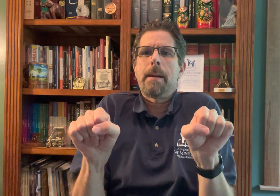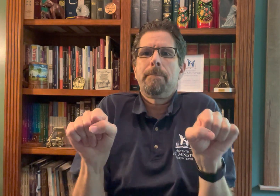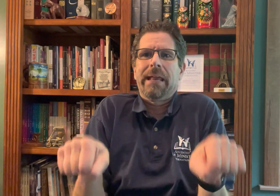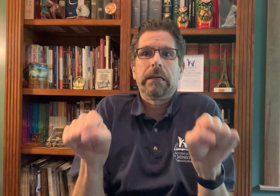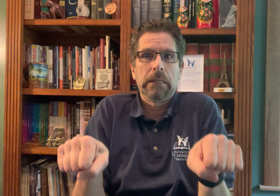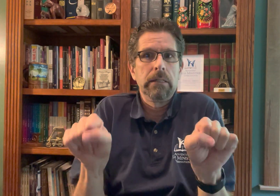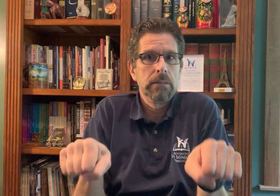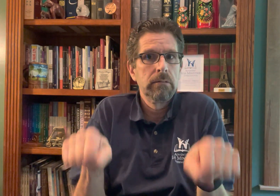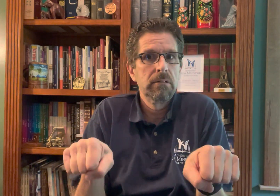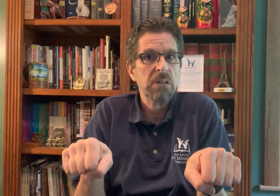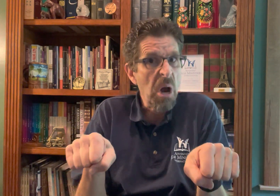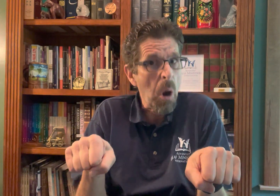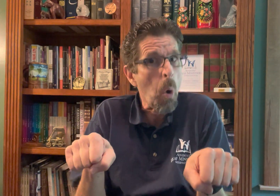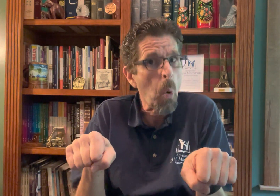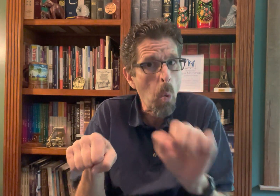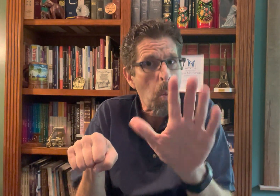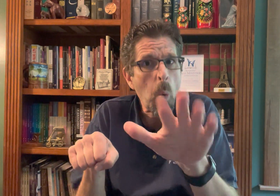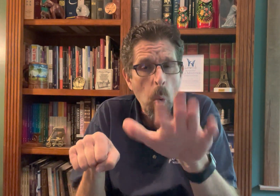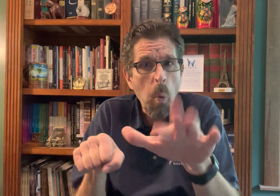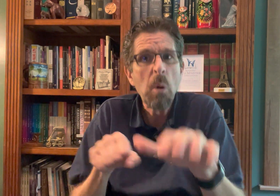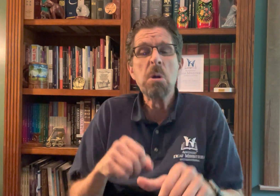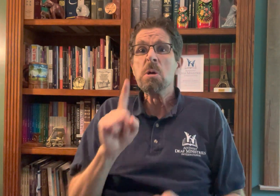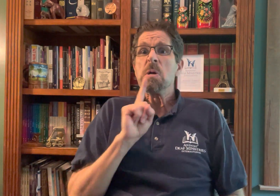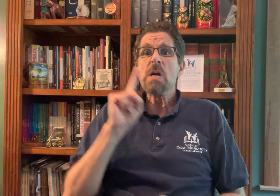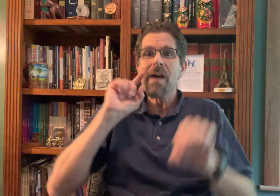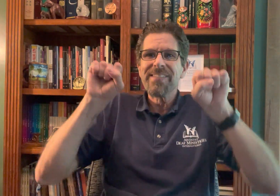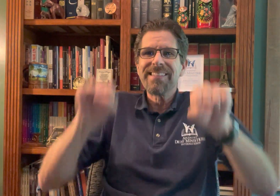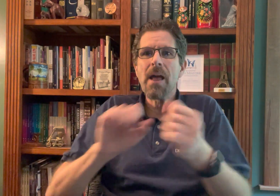and having a program, having this done in sign language.